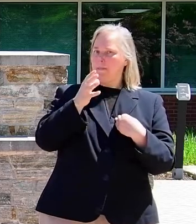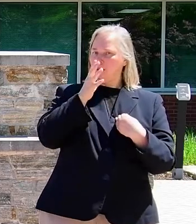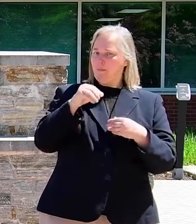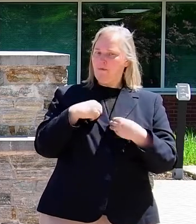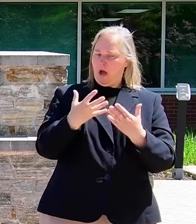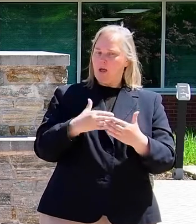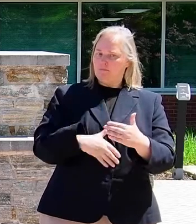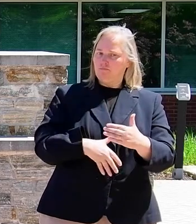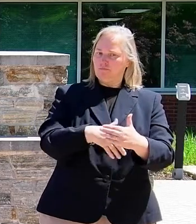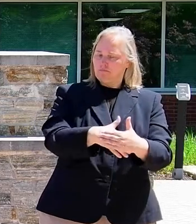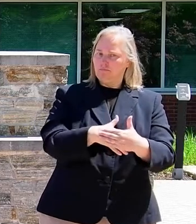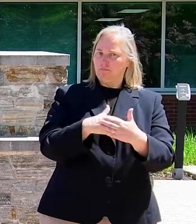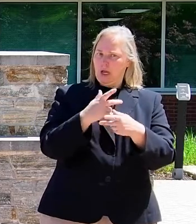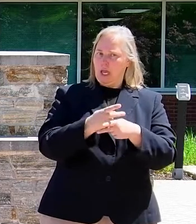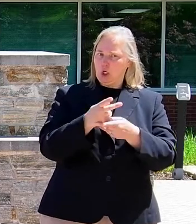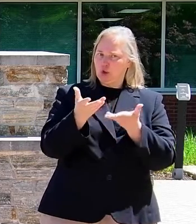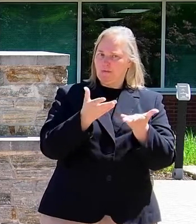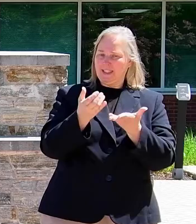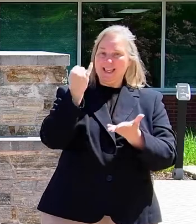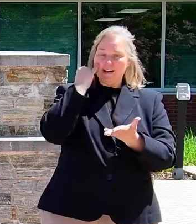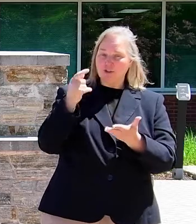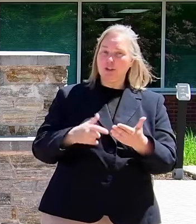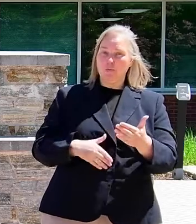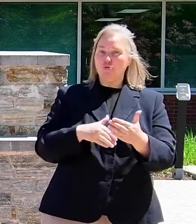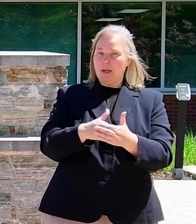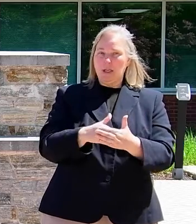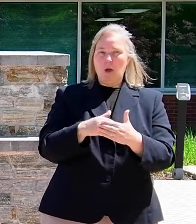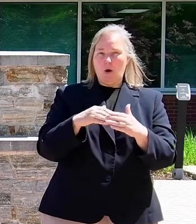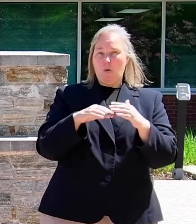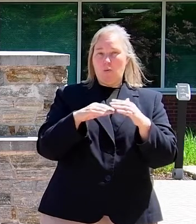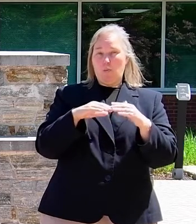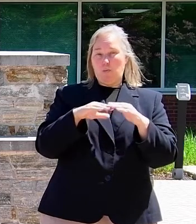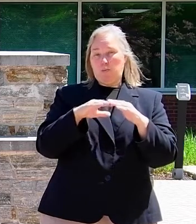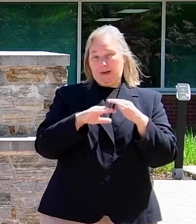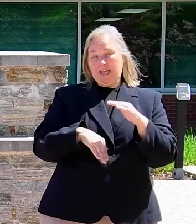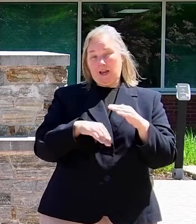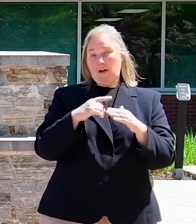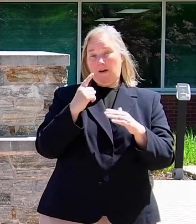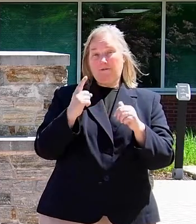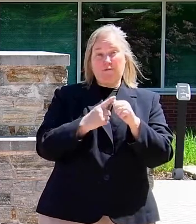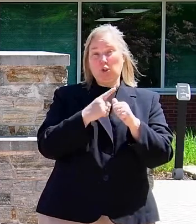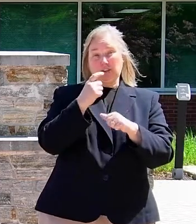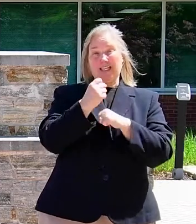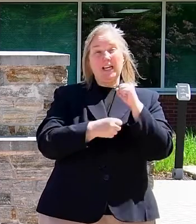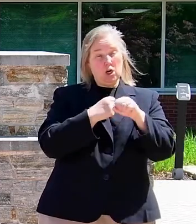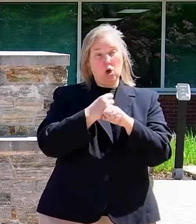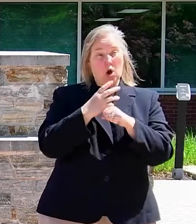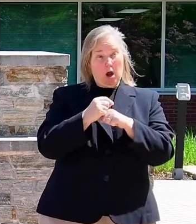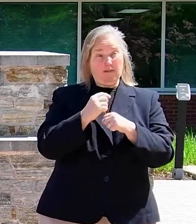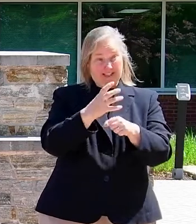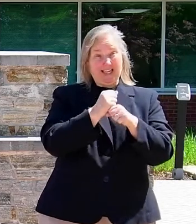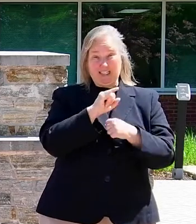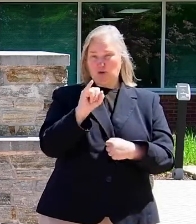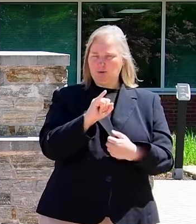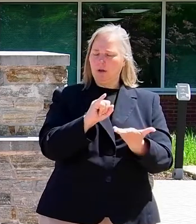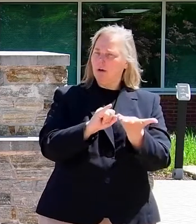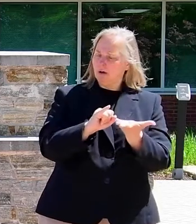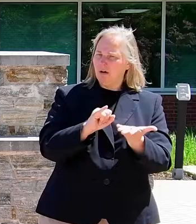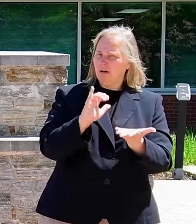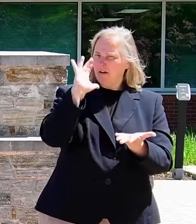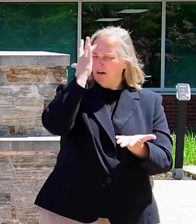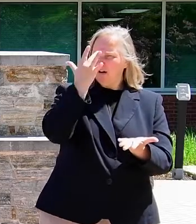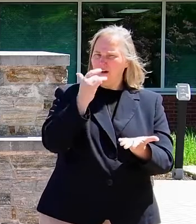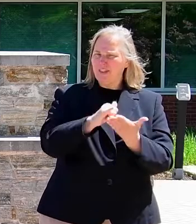prenatal care services if she's pregnant within the first year, if she accumulating the insurance. That's extremely